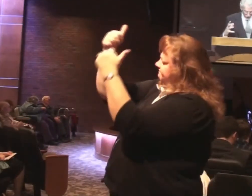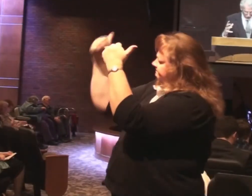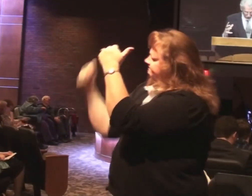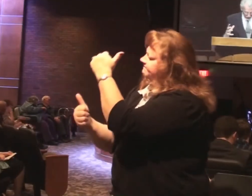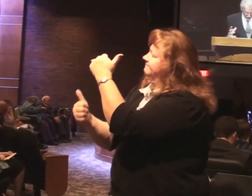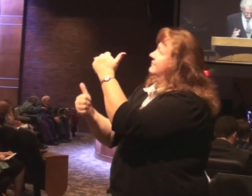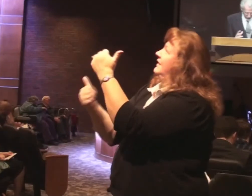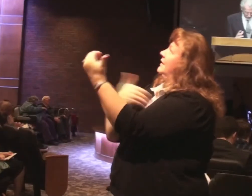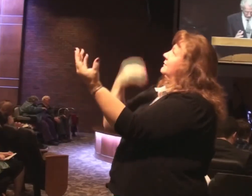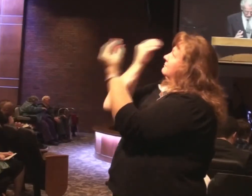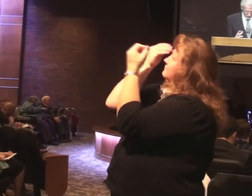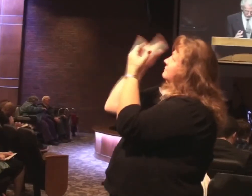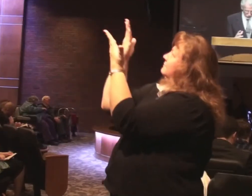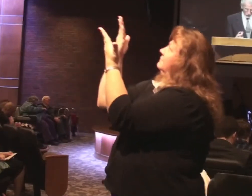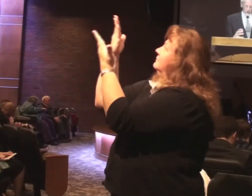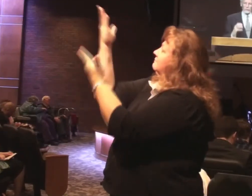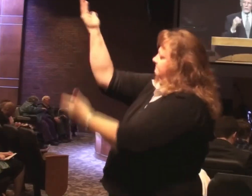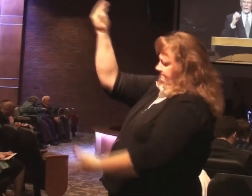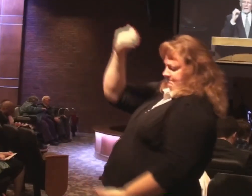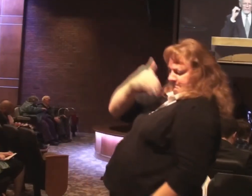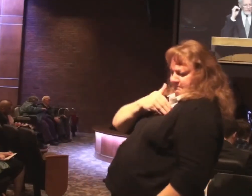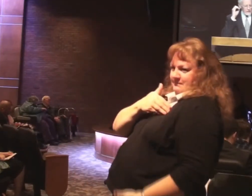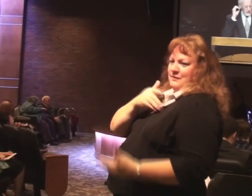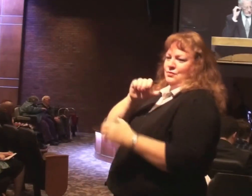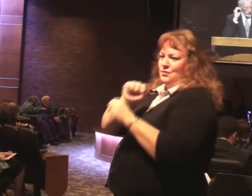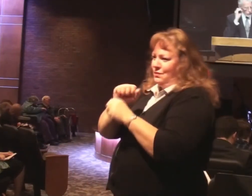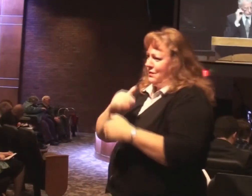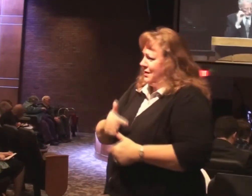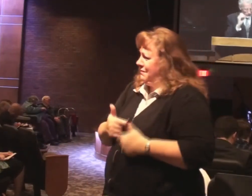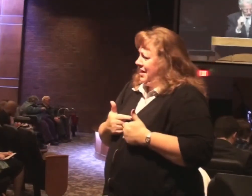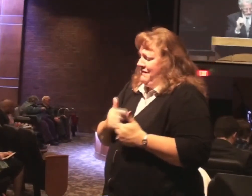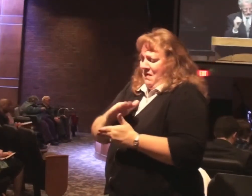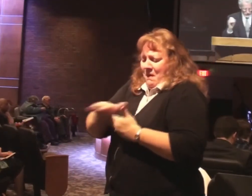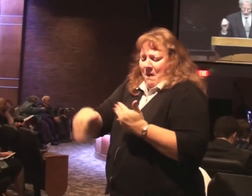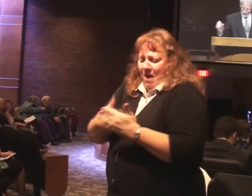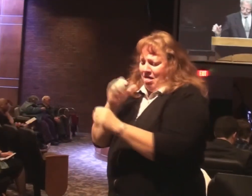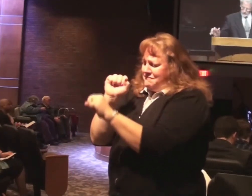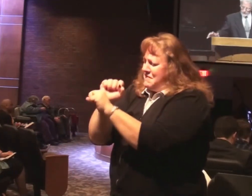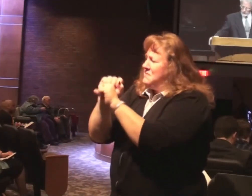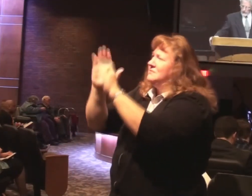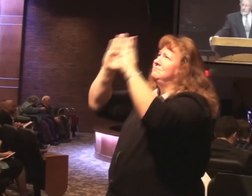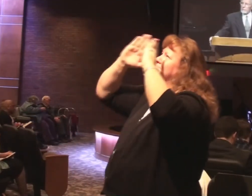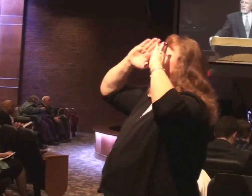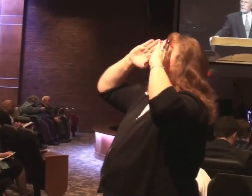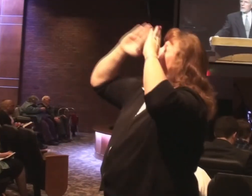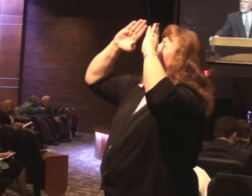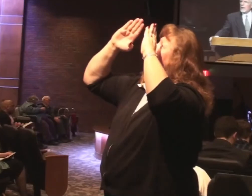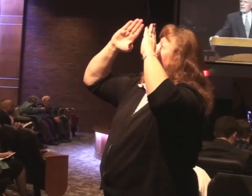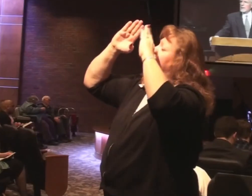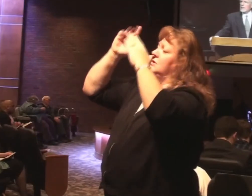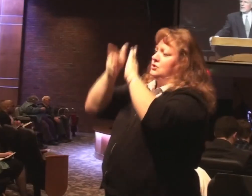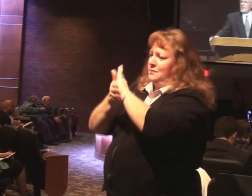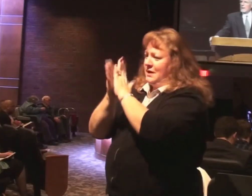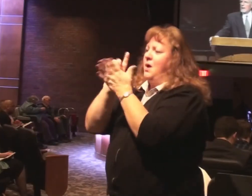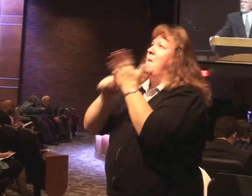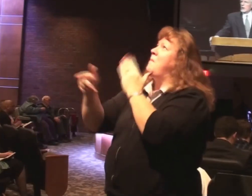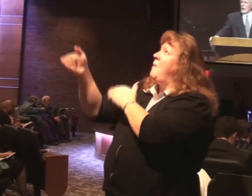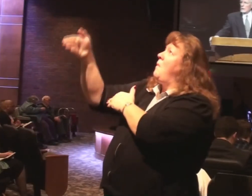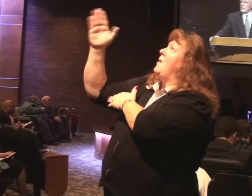allowing him to work in your life. Giving all your energy and attention to being what God has caused